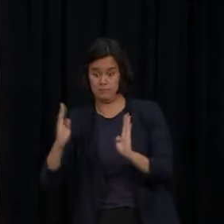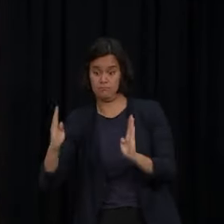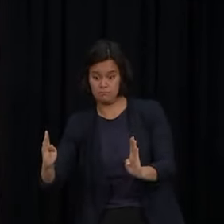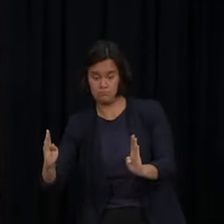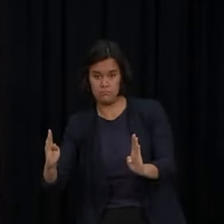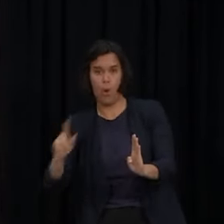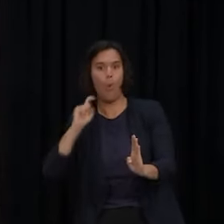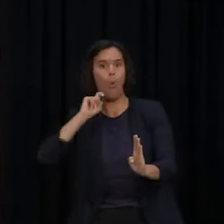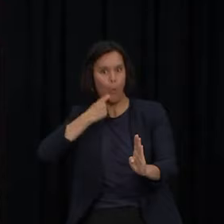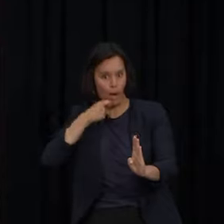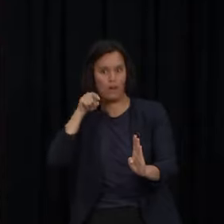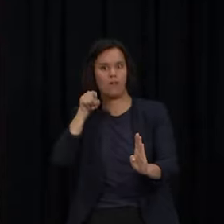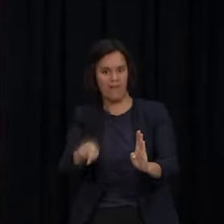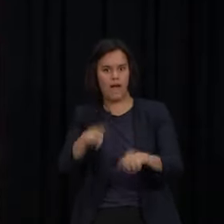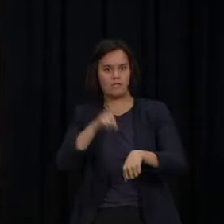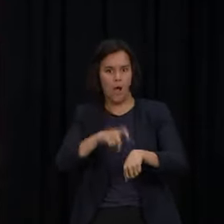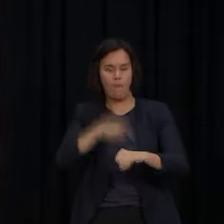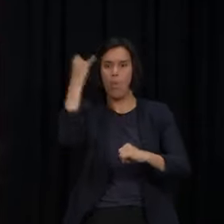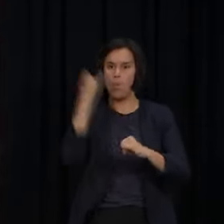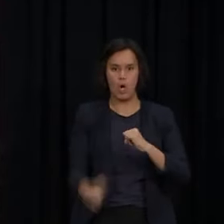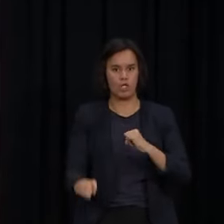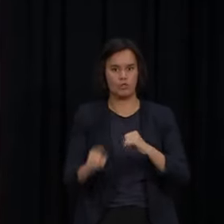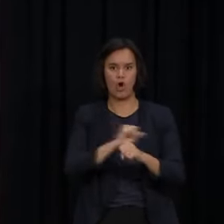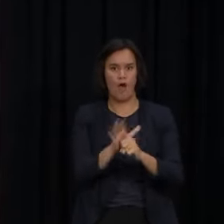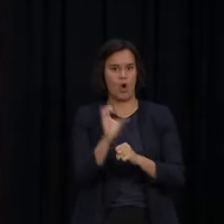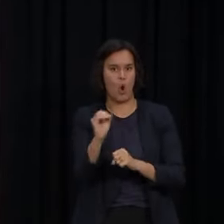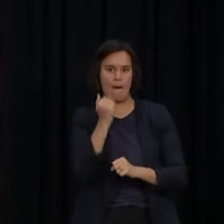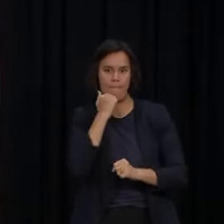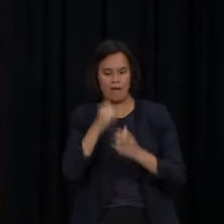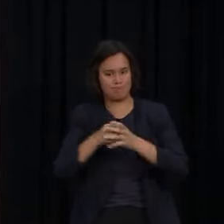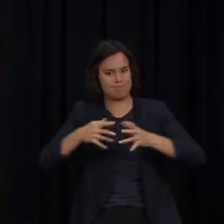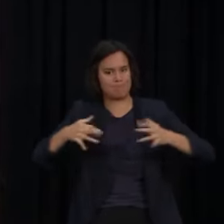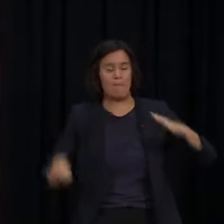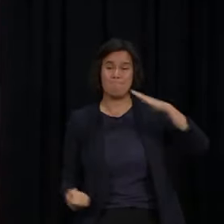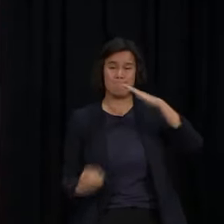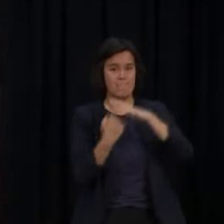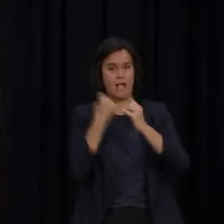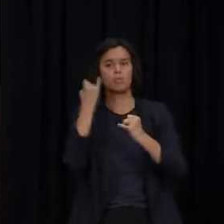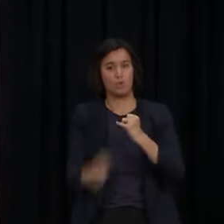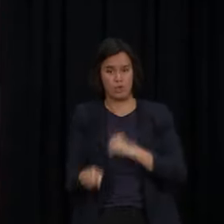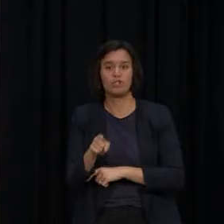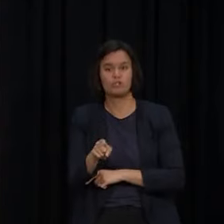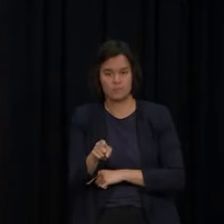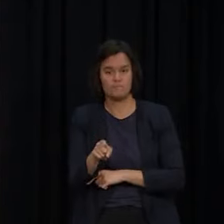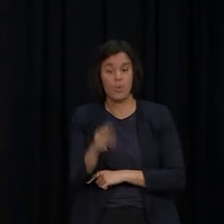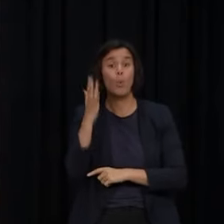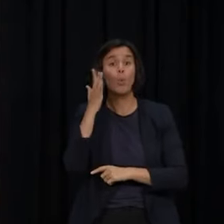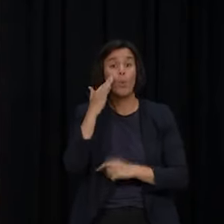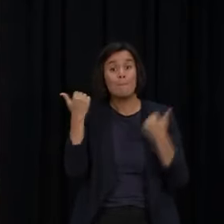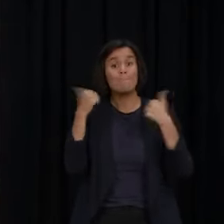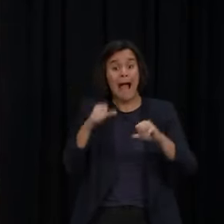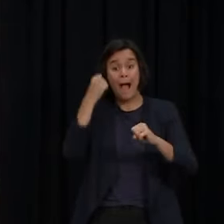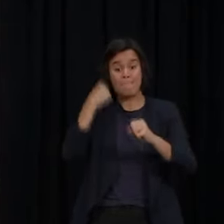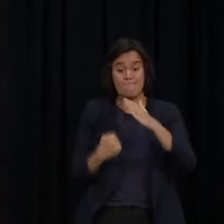weeks away. At that point, if we follow the pattern of other countries, we'll likely see a rapid